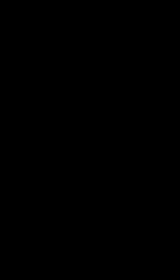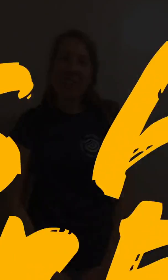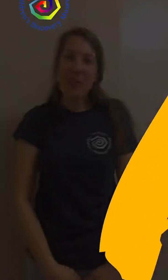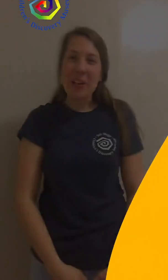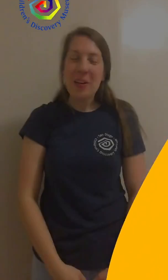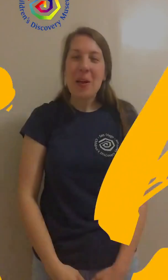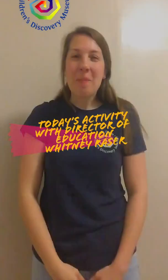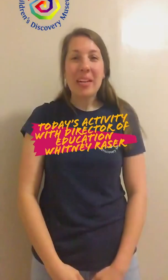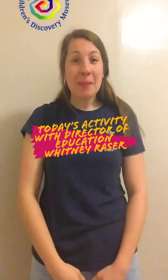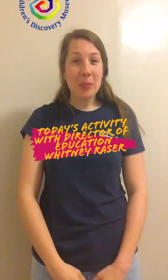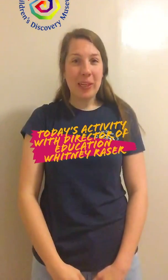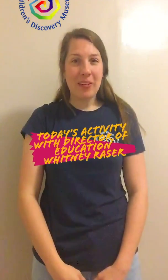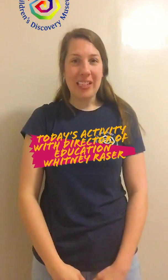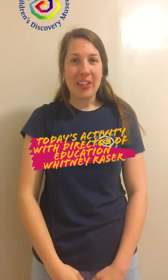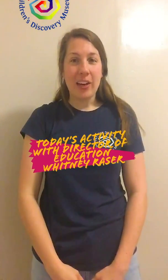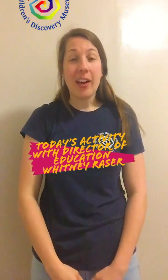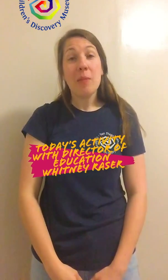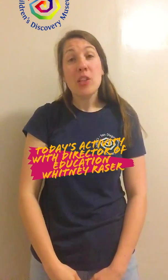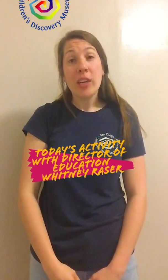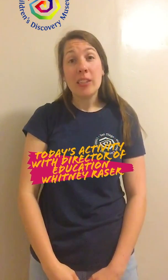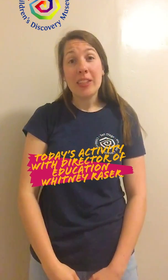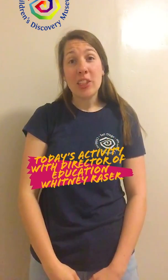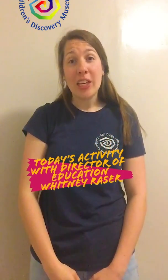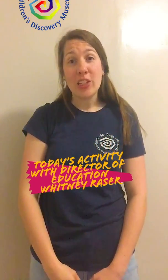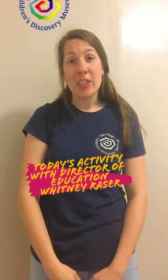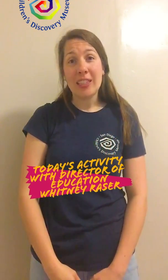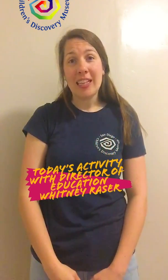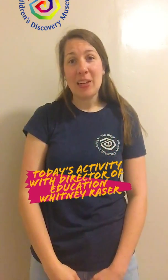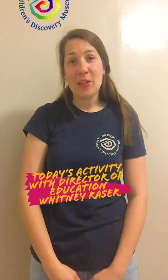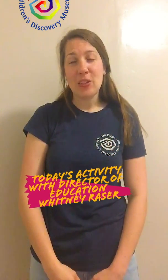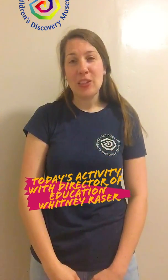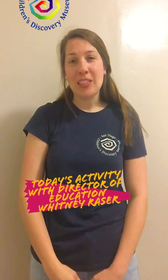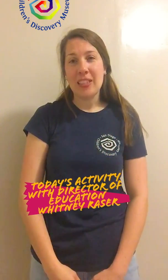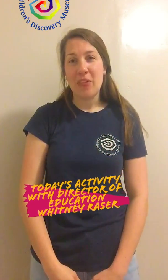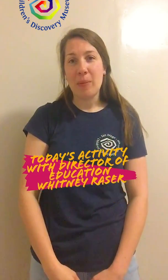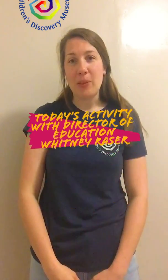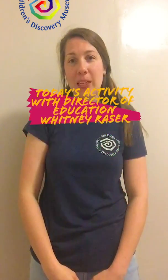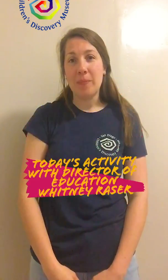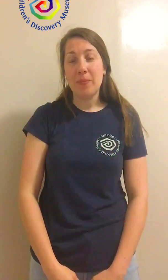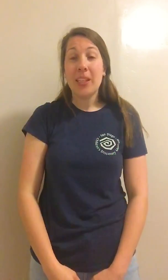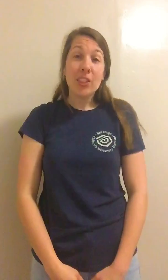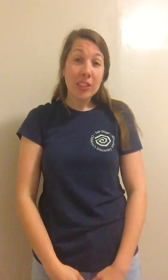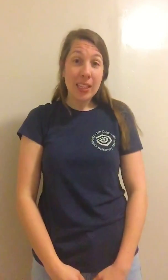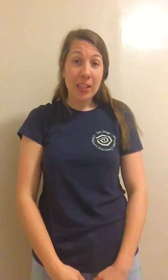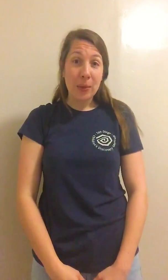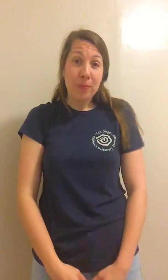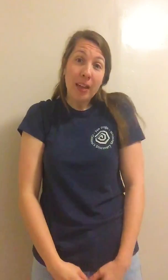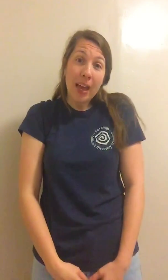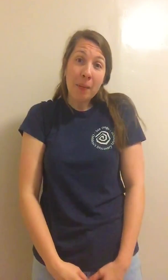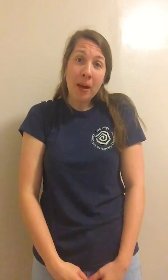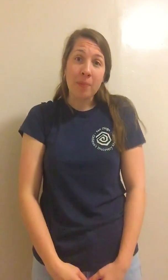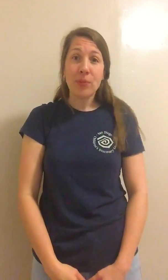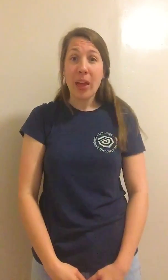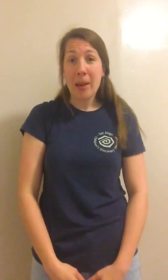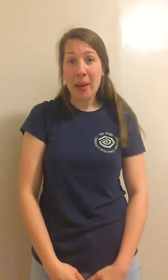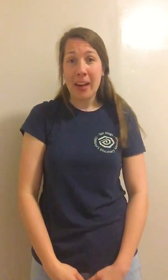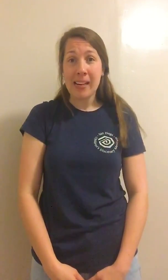Hi everyone, my name is Whitney Naser and I'm the Director of Education at the San Diego Children's Discovery Museum. Just like you, I'm a mom and a parent,